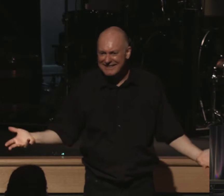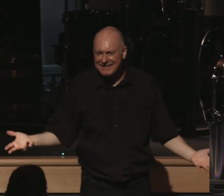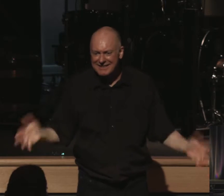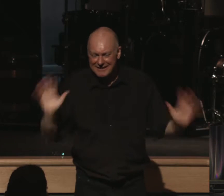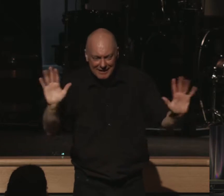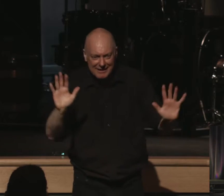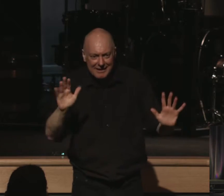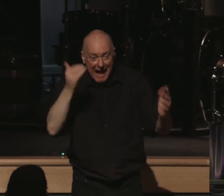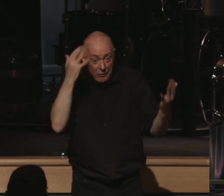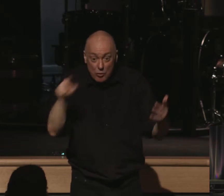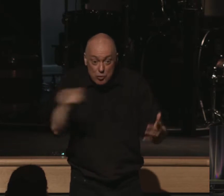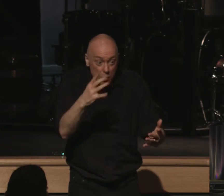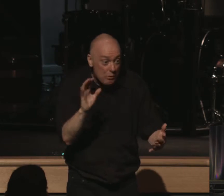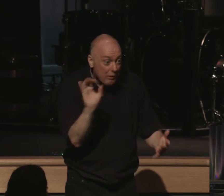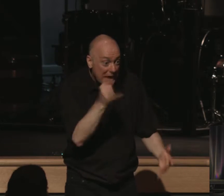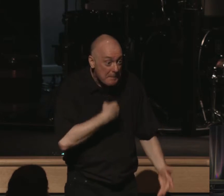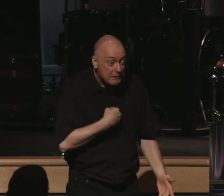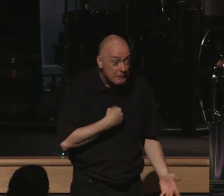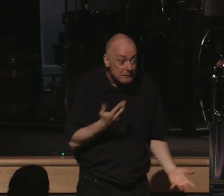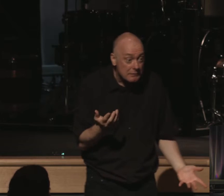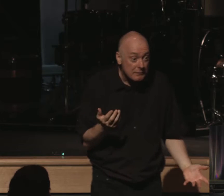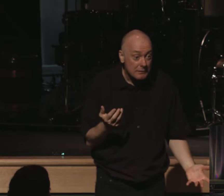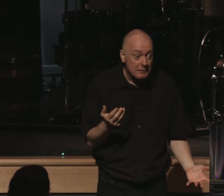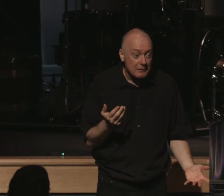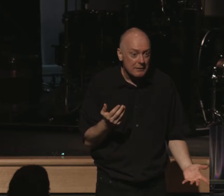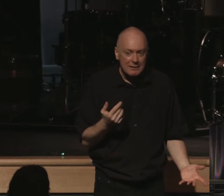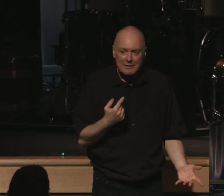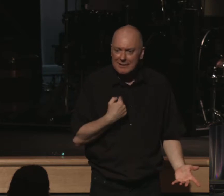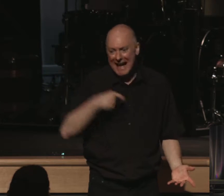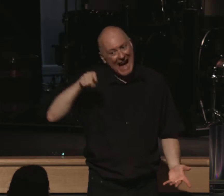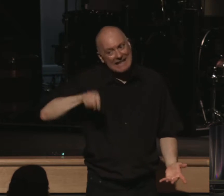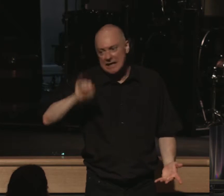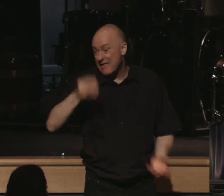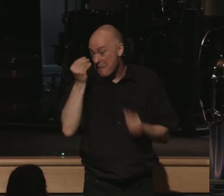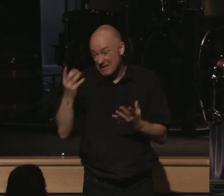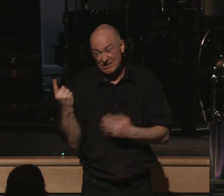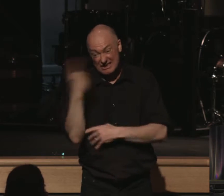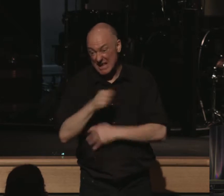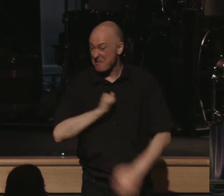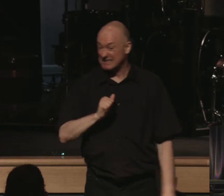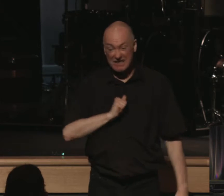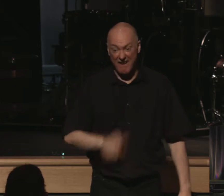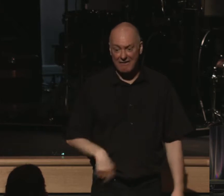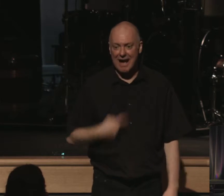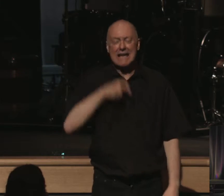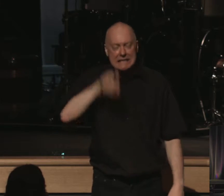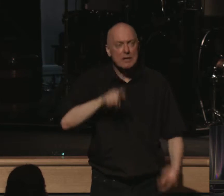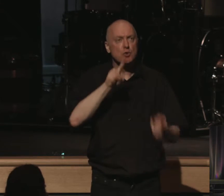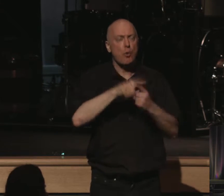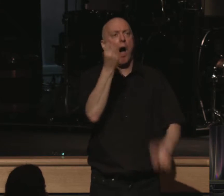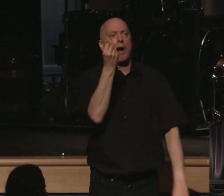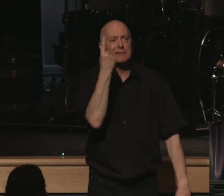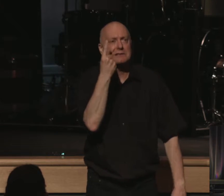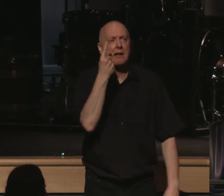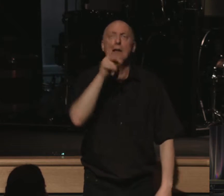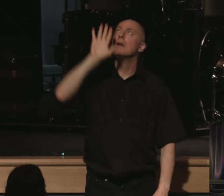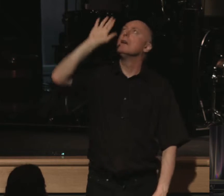Well, listen, I don't know if you're like me, but I need this message today. I need to understand the love